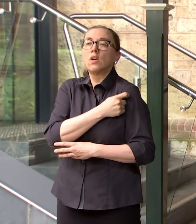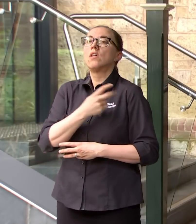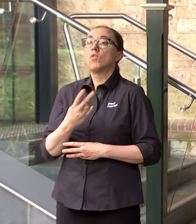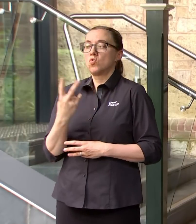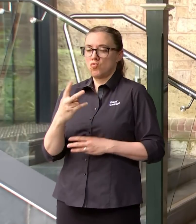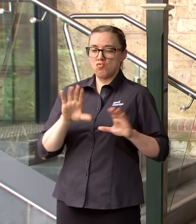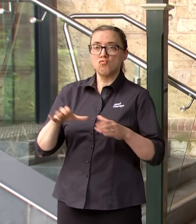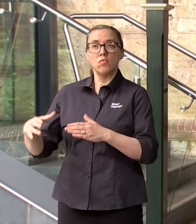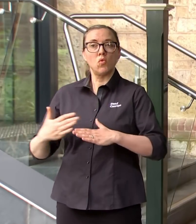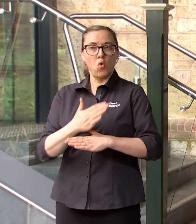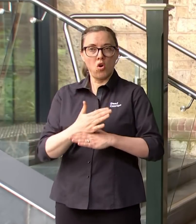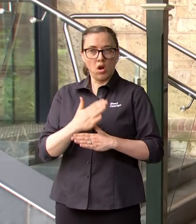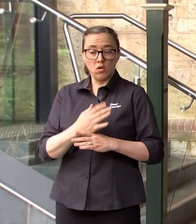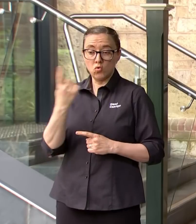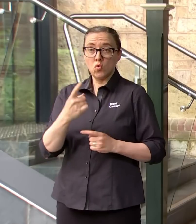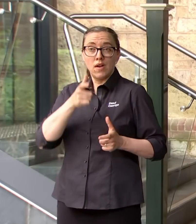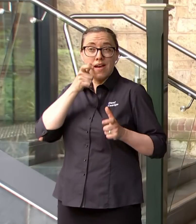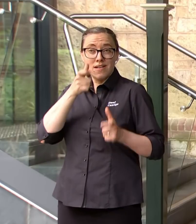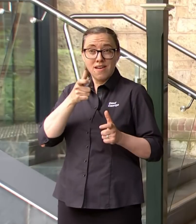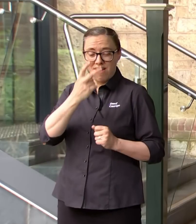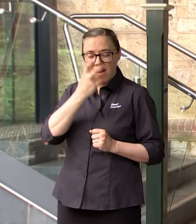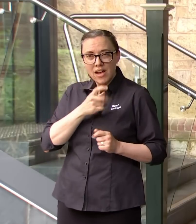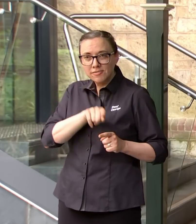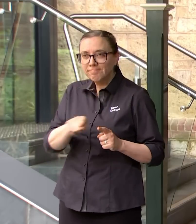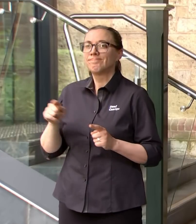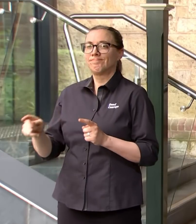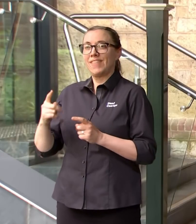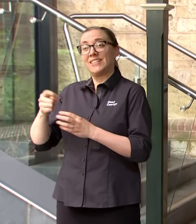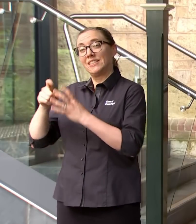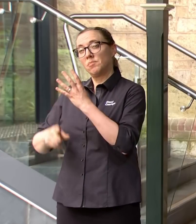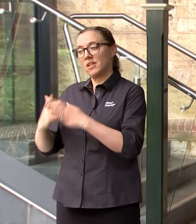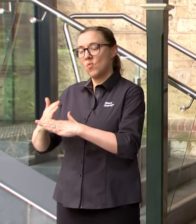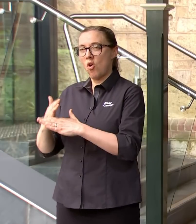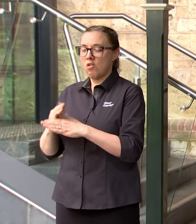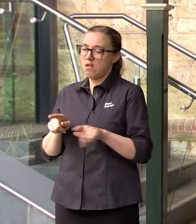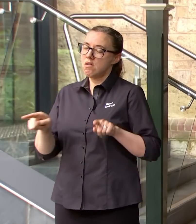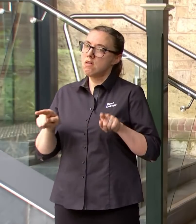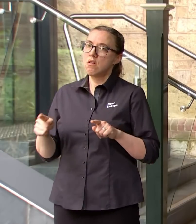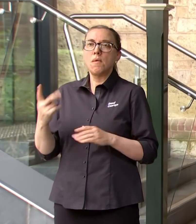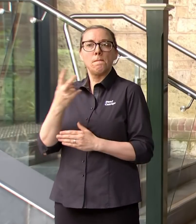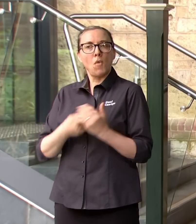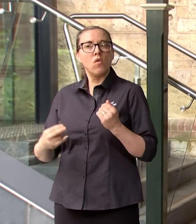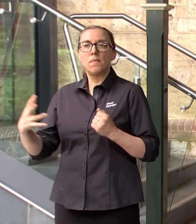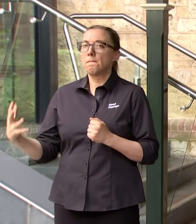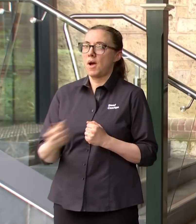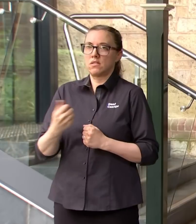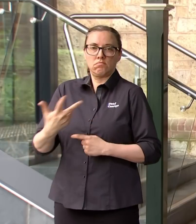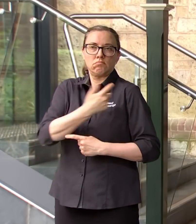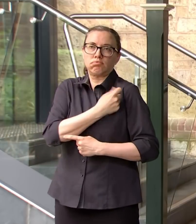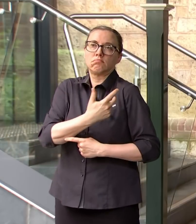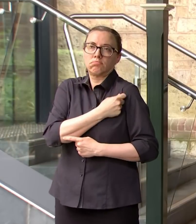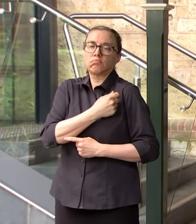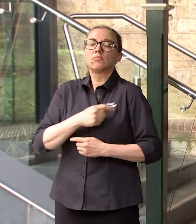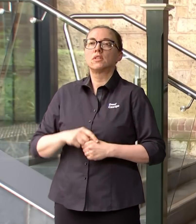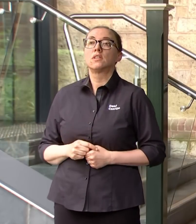workers, one in aged care and one in disability. So that now complements the previous direction that was put out for all